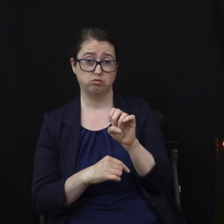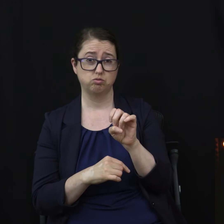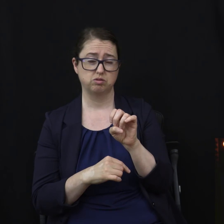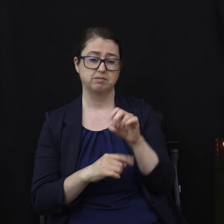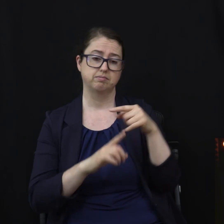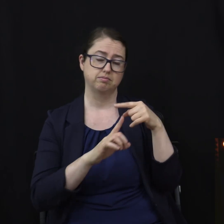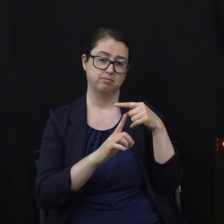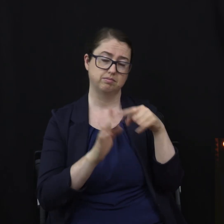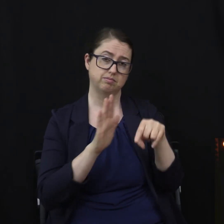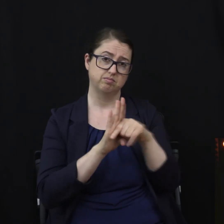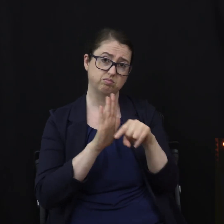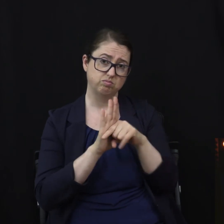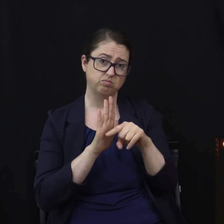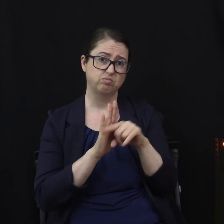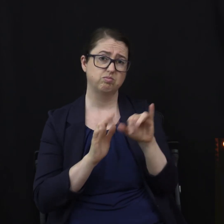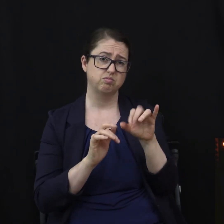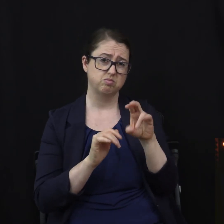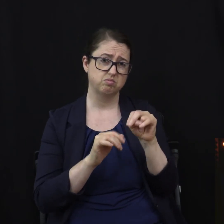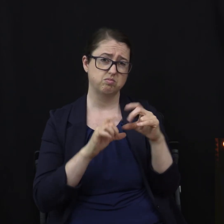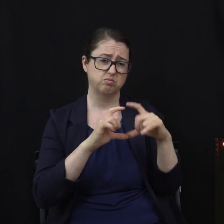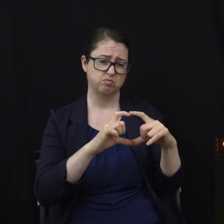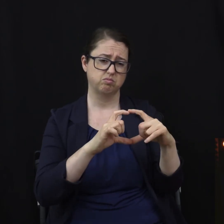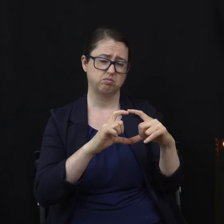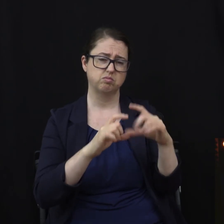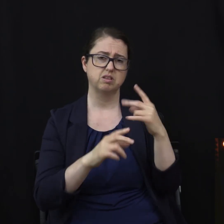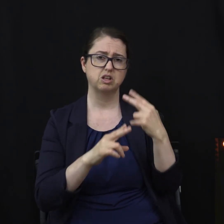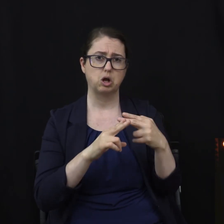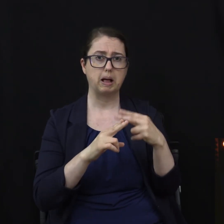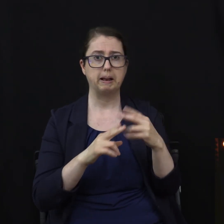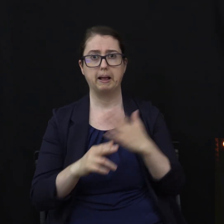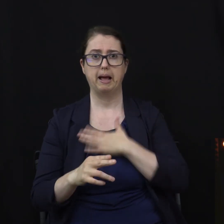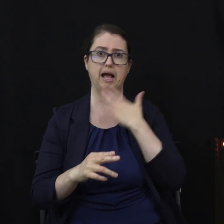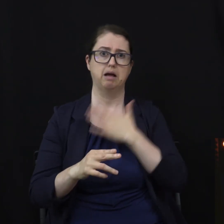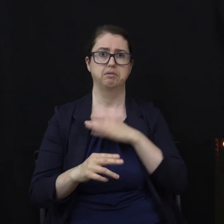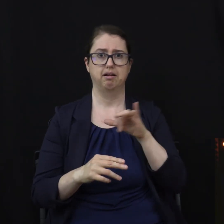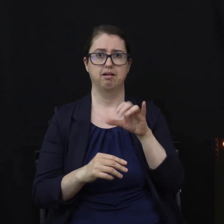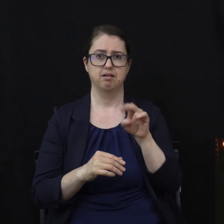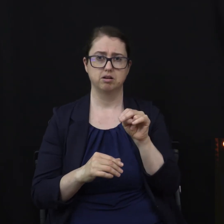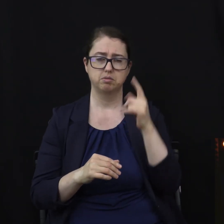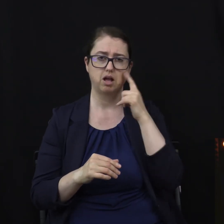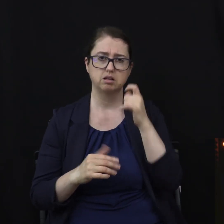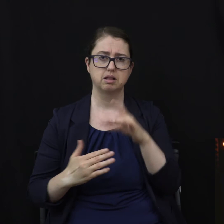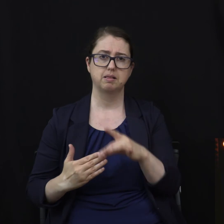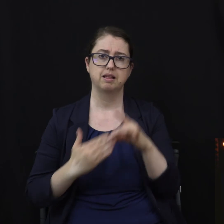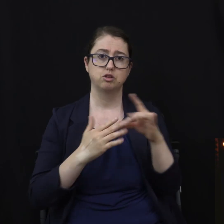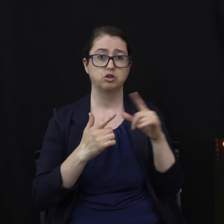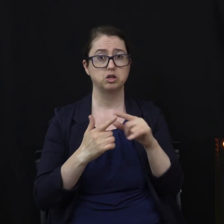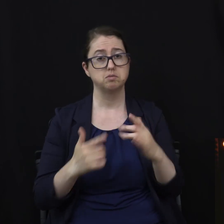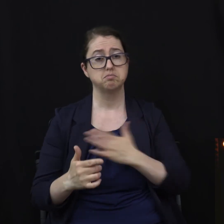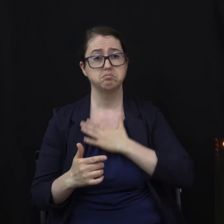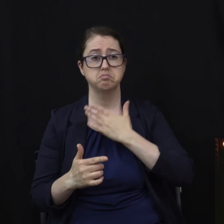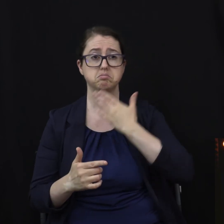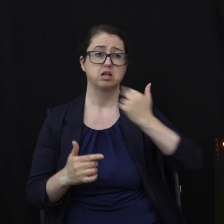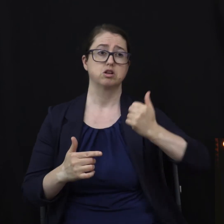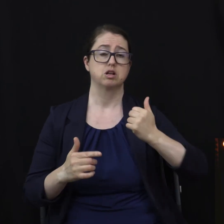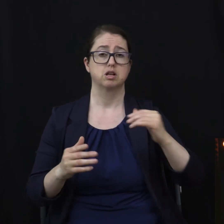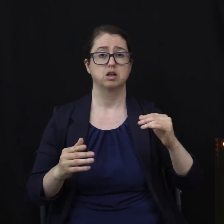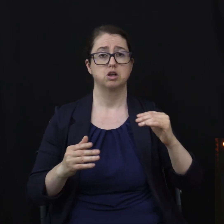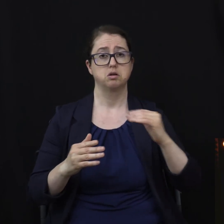ions are often referred to as the happy ions because they lead to better moods, more energy, and a sense of well-being.